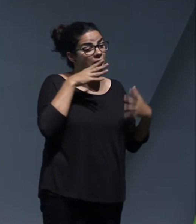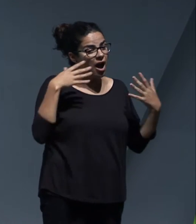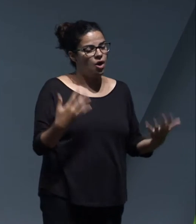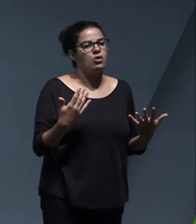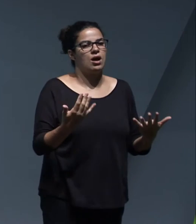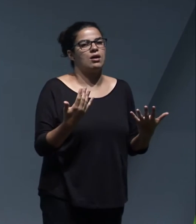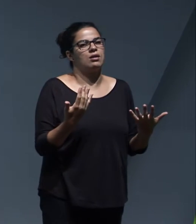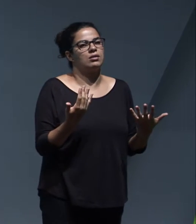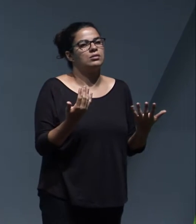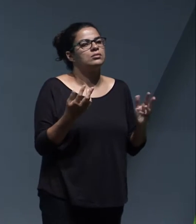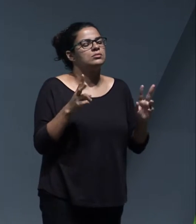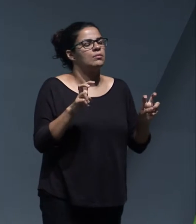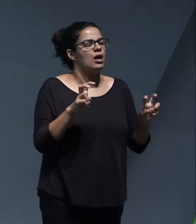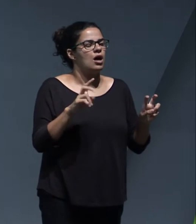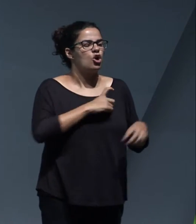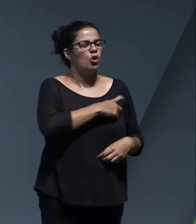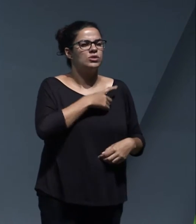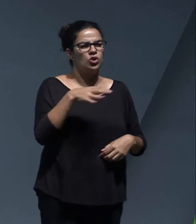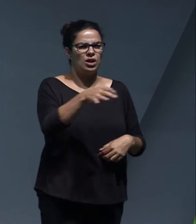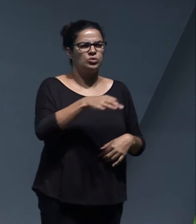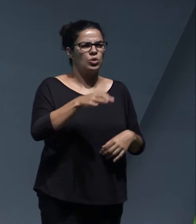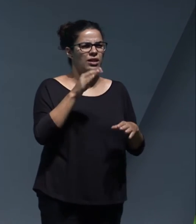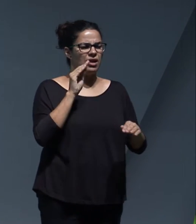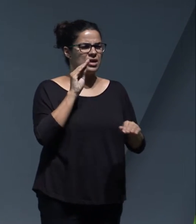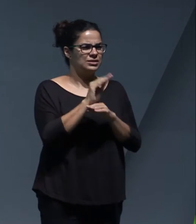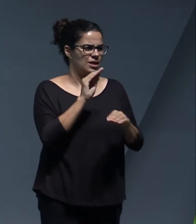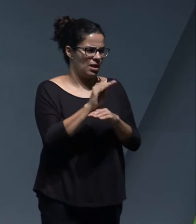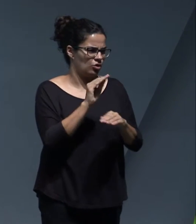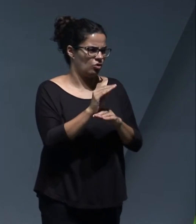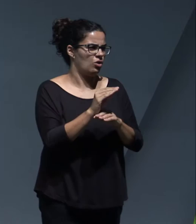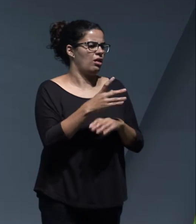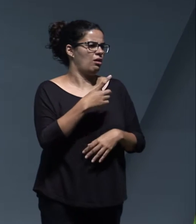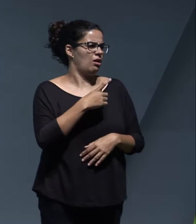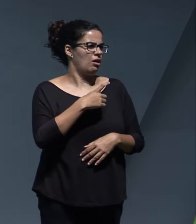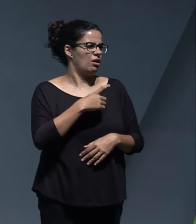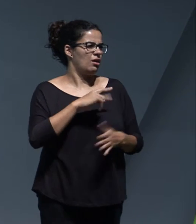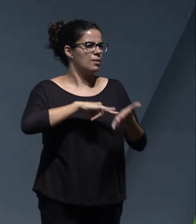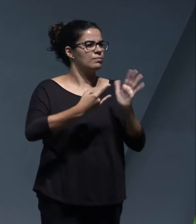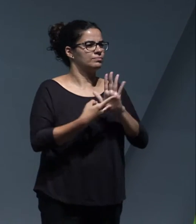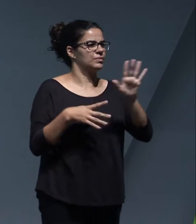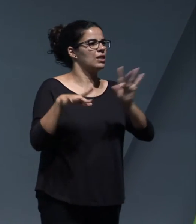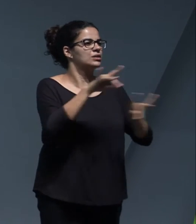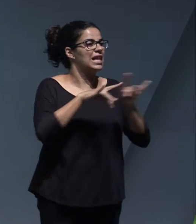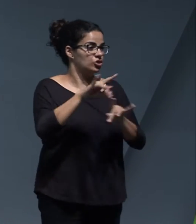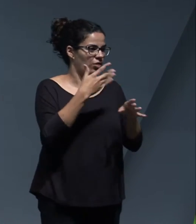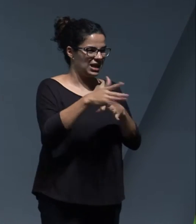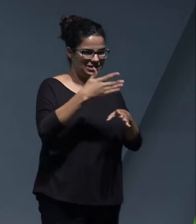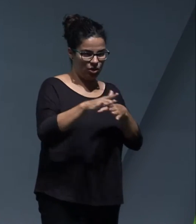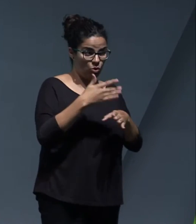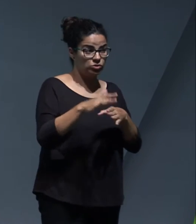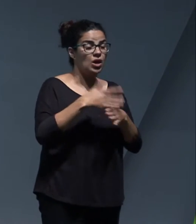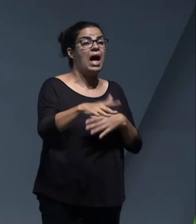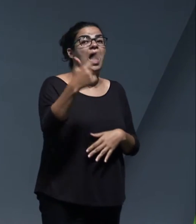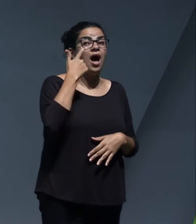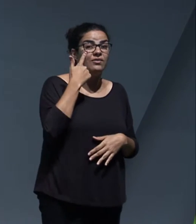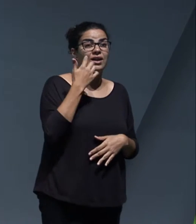around the island waste plan monitoring committee, we want to see